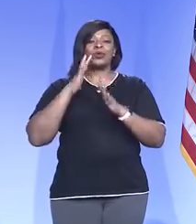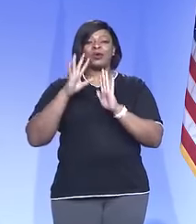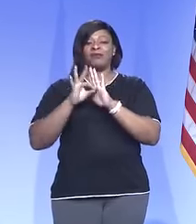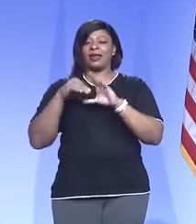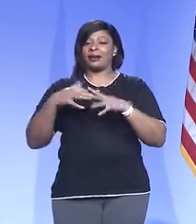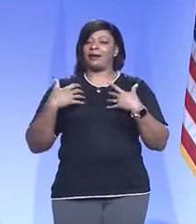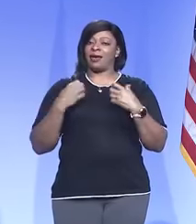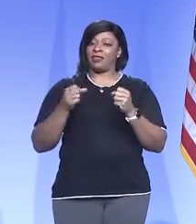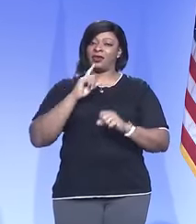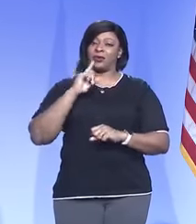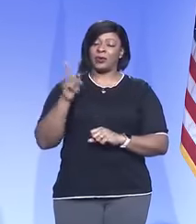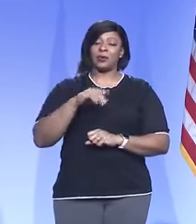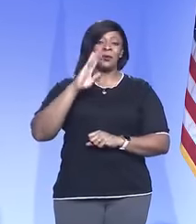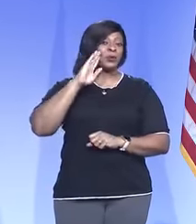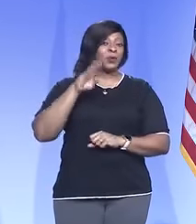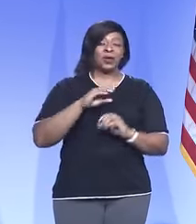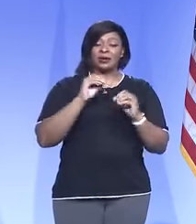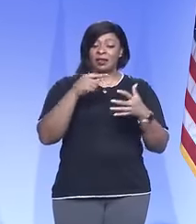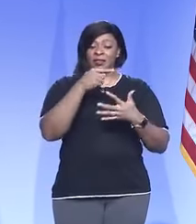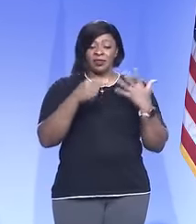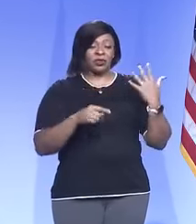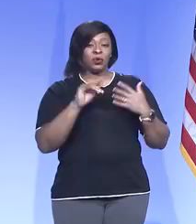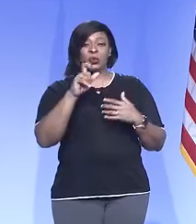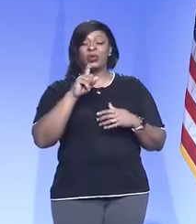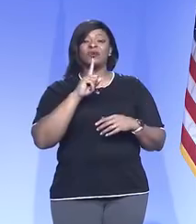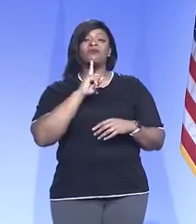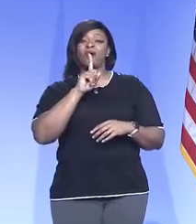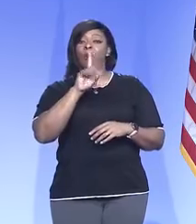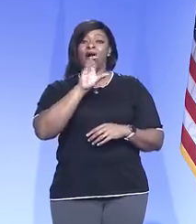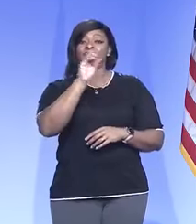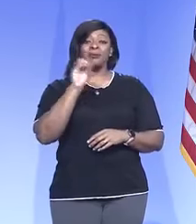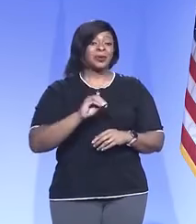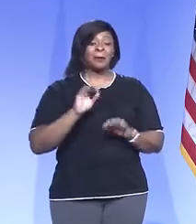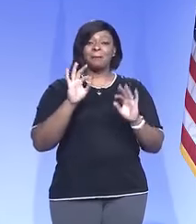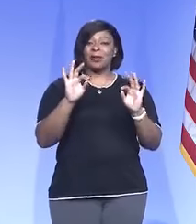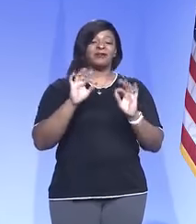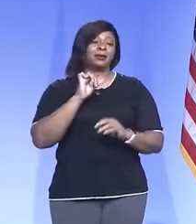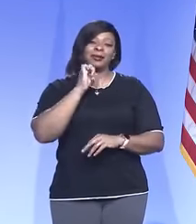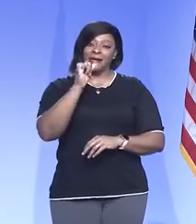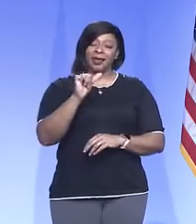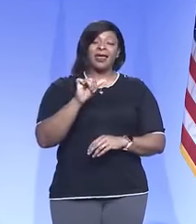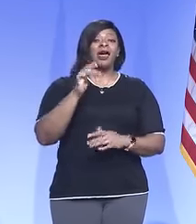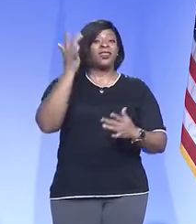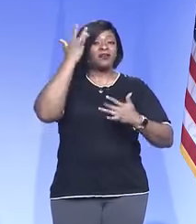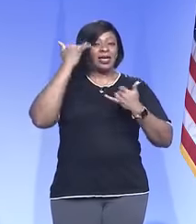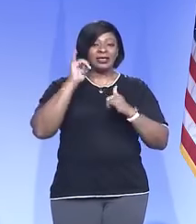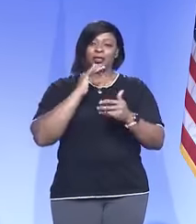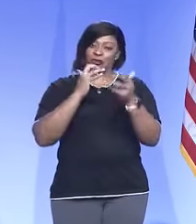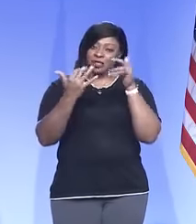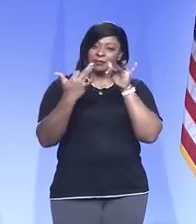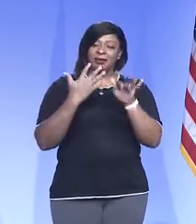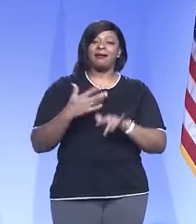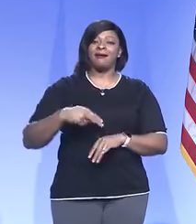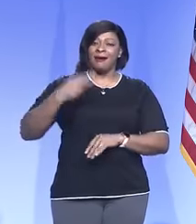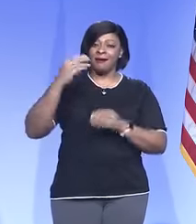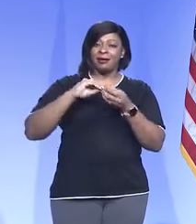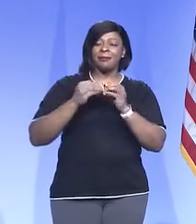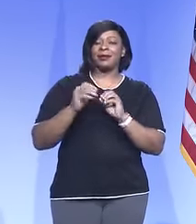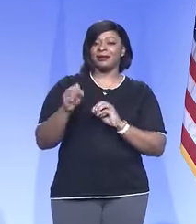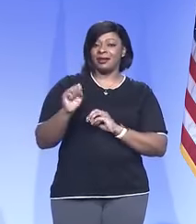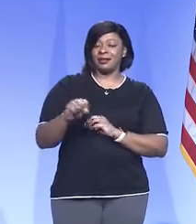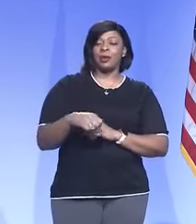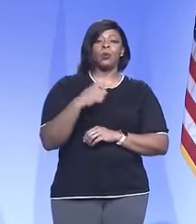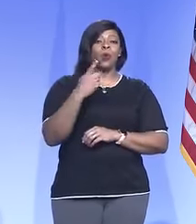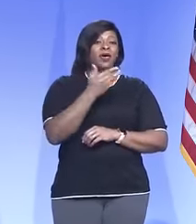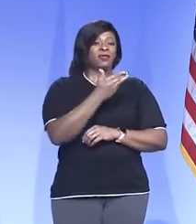the health directive. We know that none of these tools are foolproof, and the virus is highly transmissible, but this is one